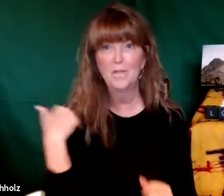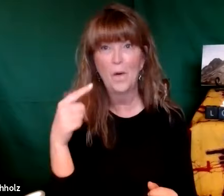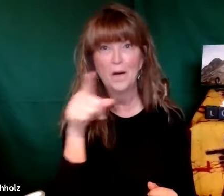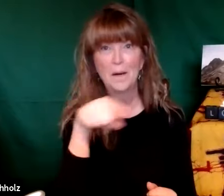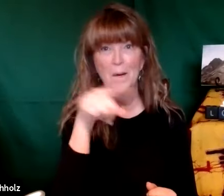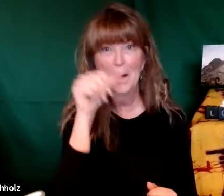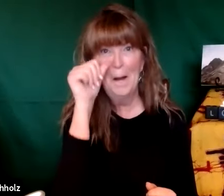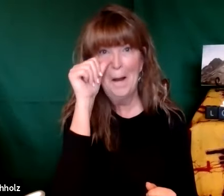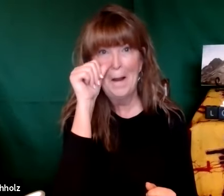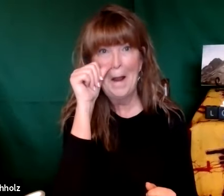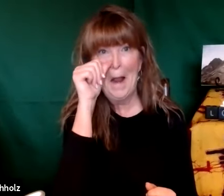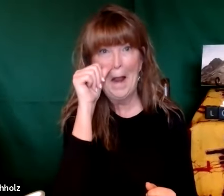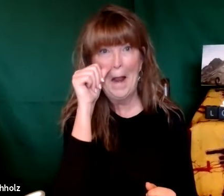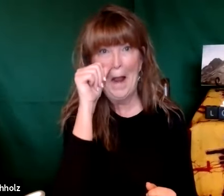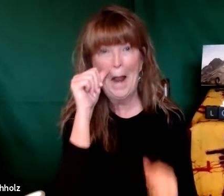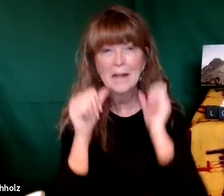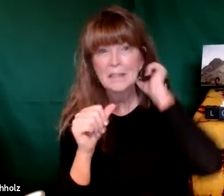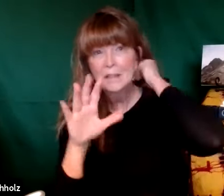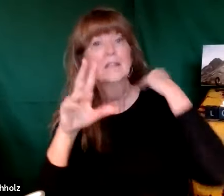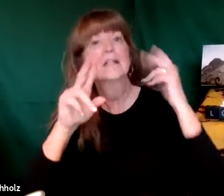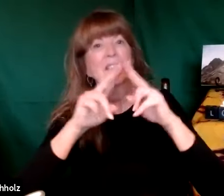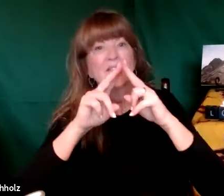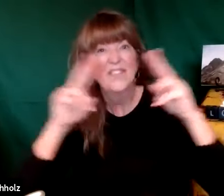have you ever seen that word you know that term changing blindness